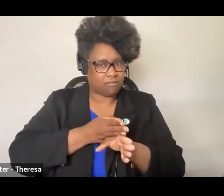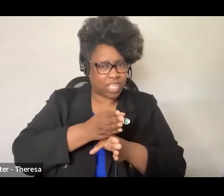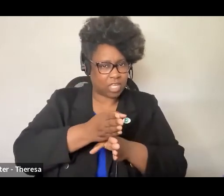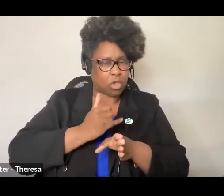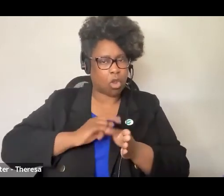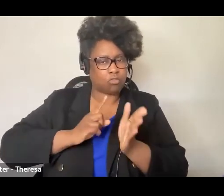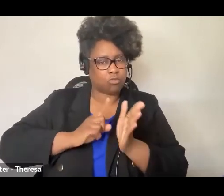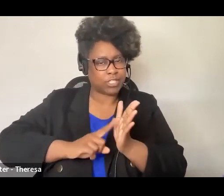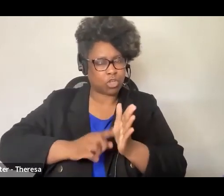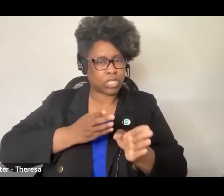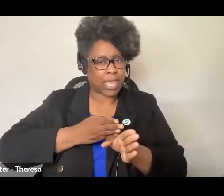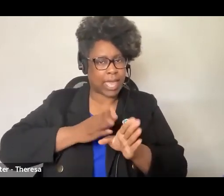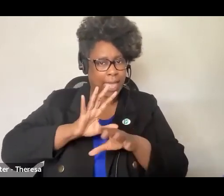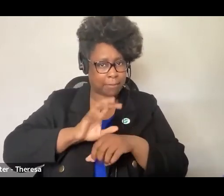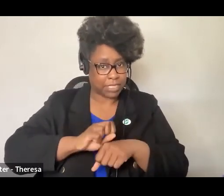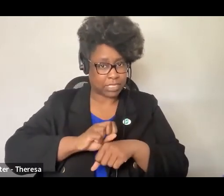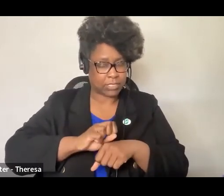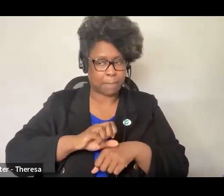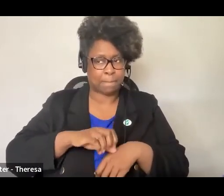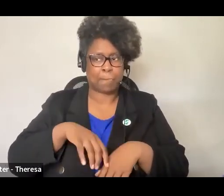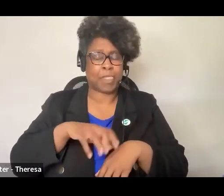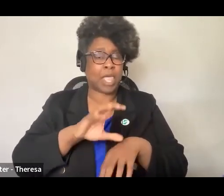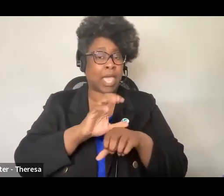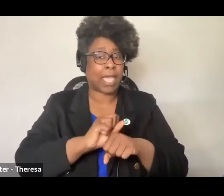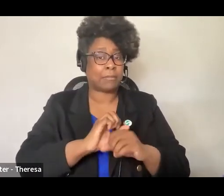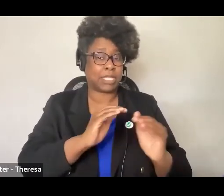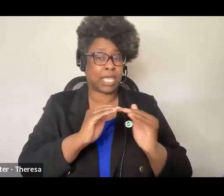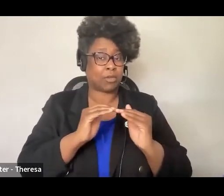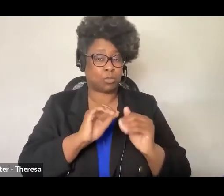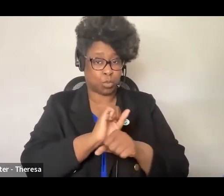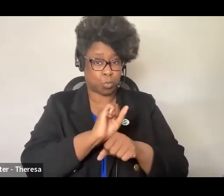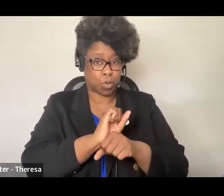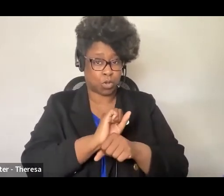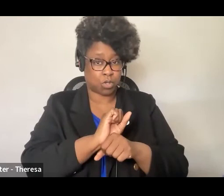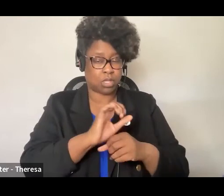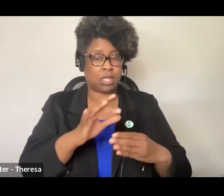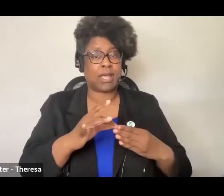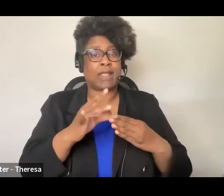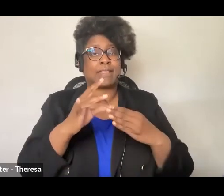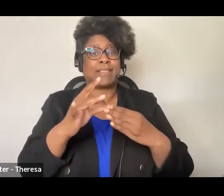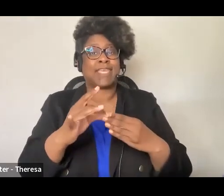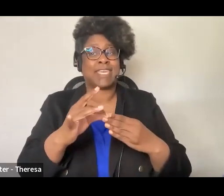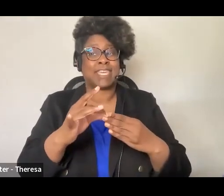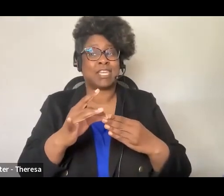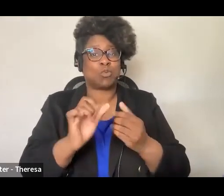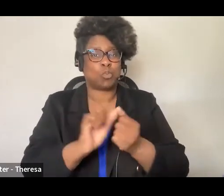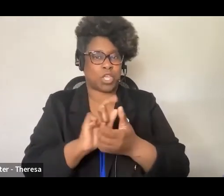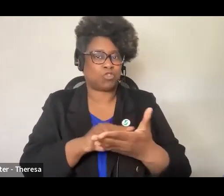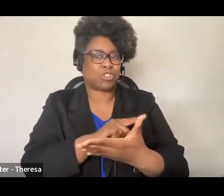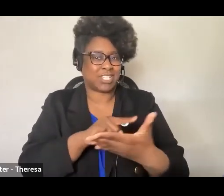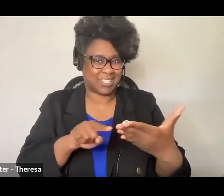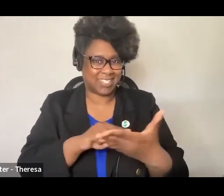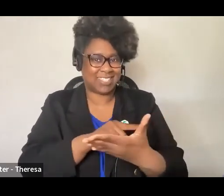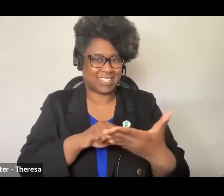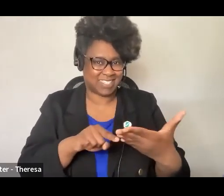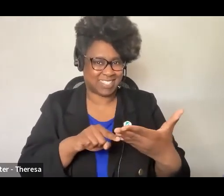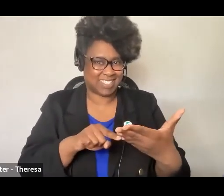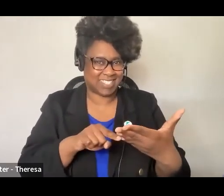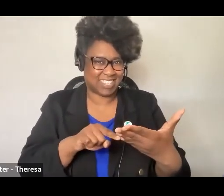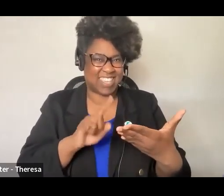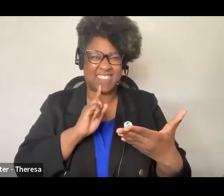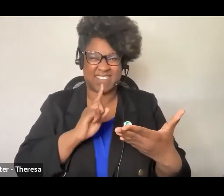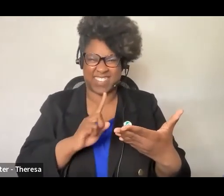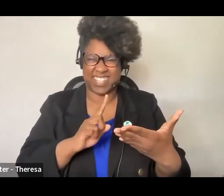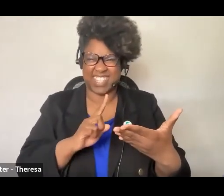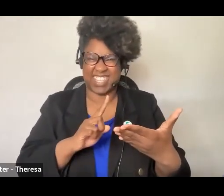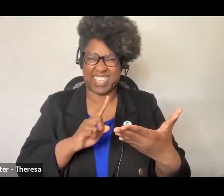habits? And I think the habit in equity work to lead with critique and thus seed our own power is